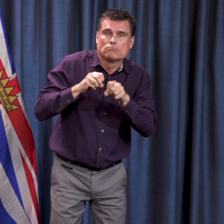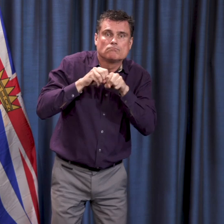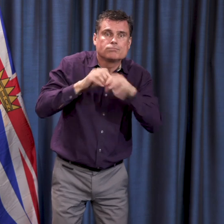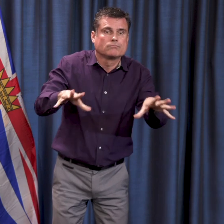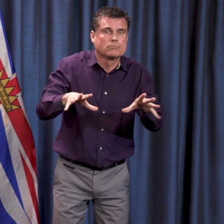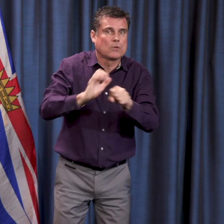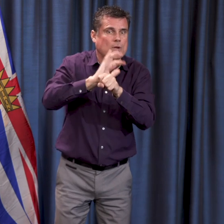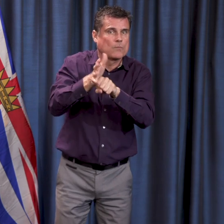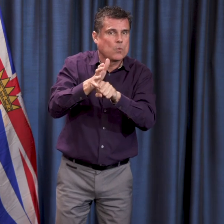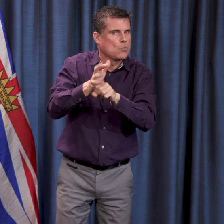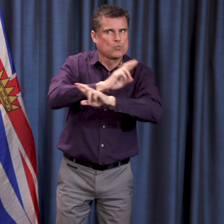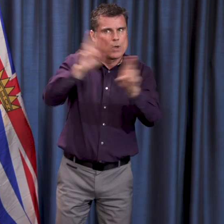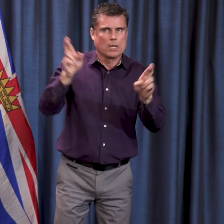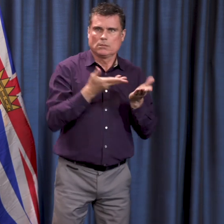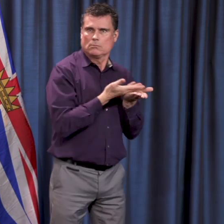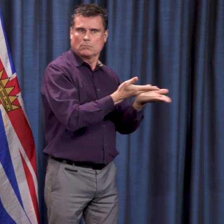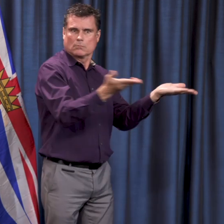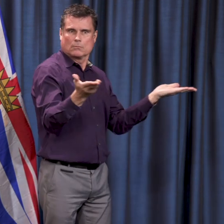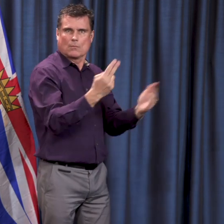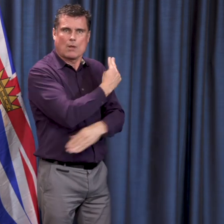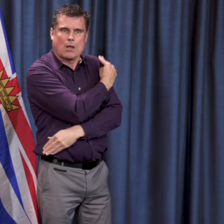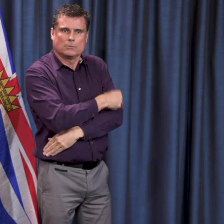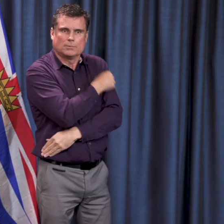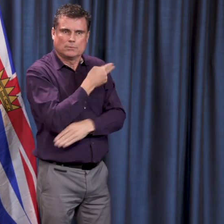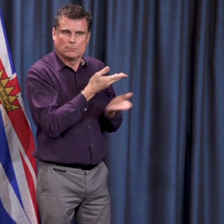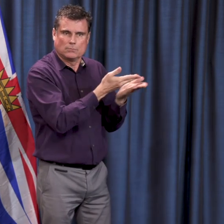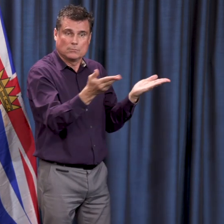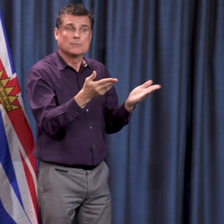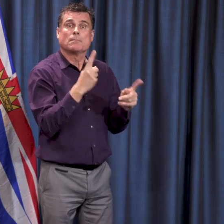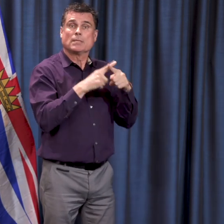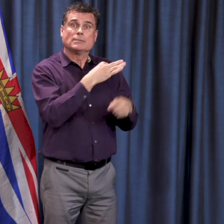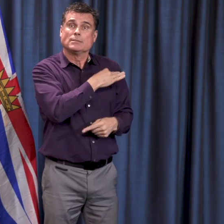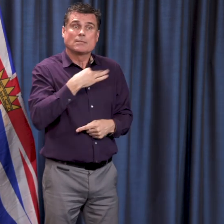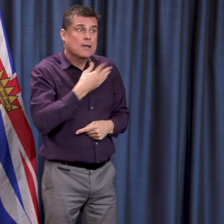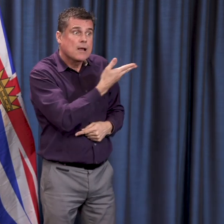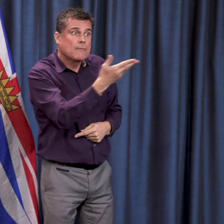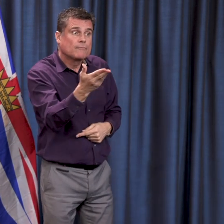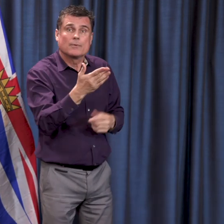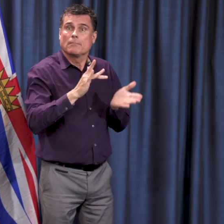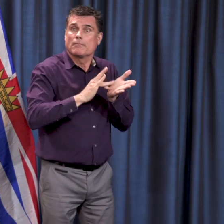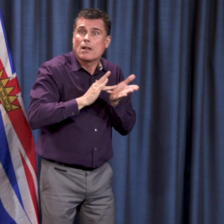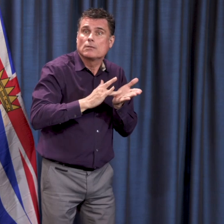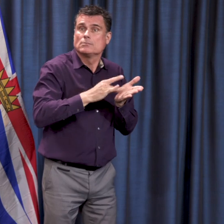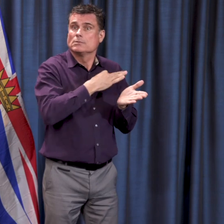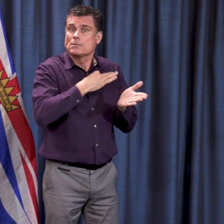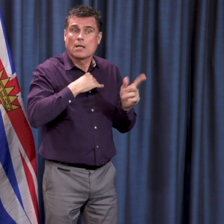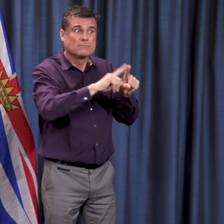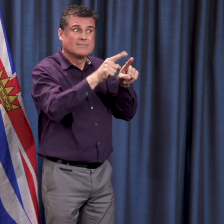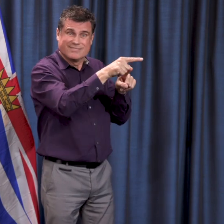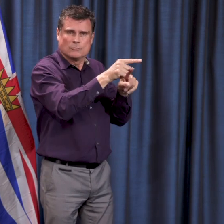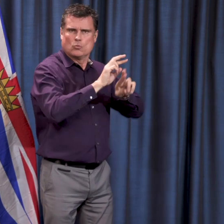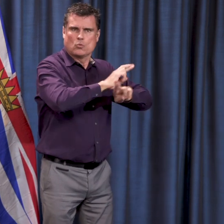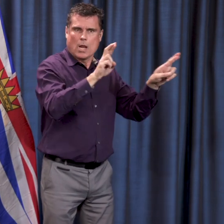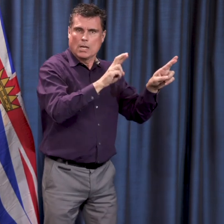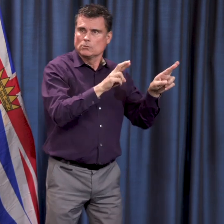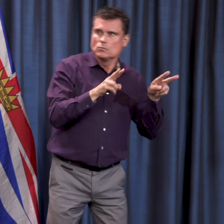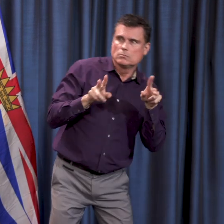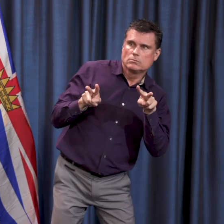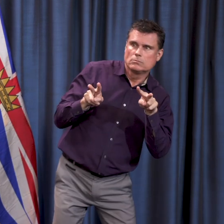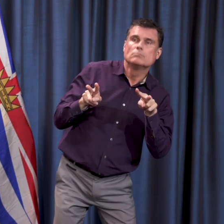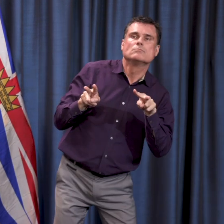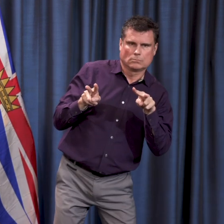days to come. Dr. Henry has reflected, I think, on the extraordinary work of the BC CDC. And I just wanted to